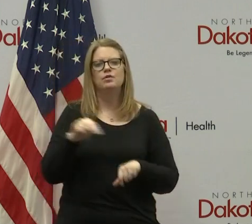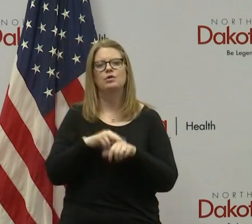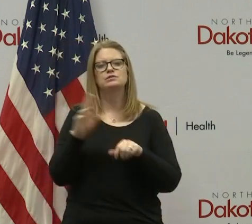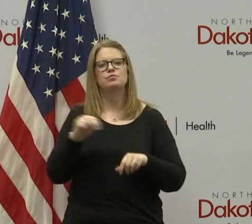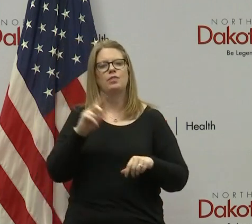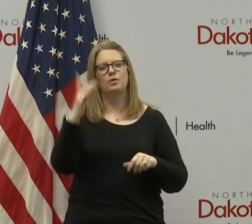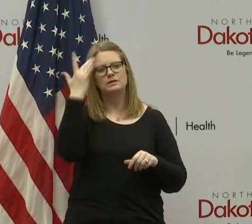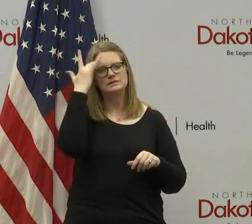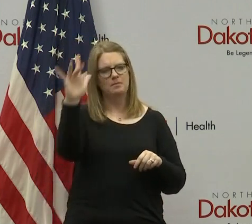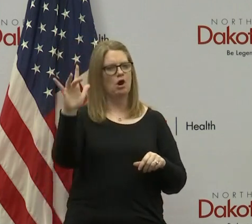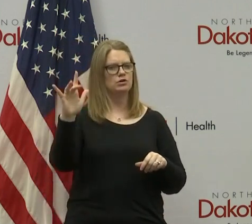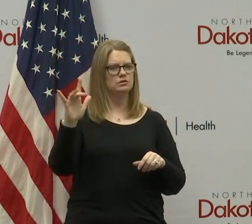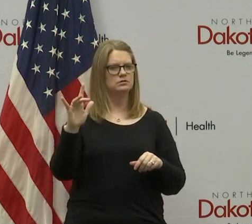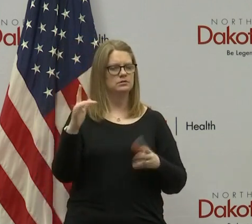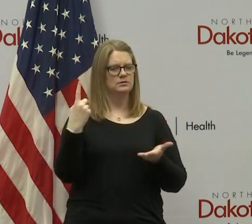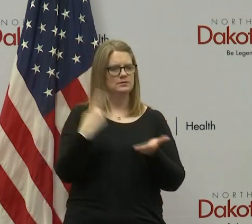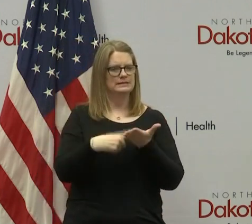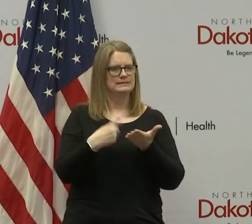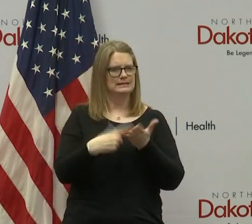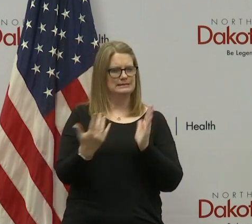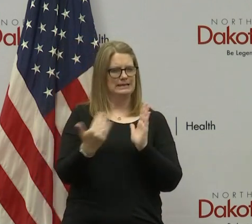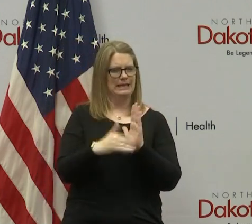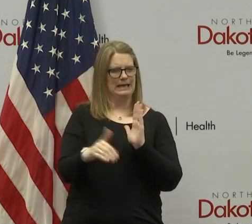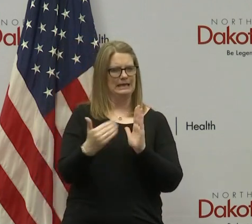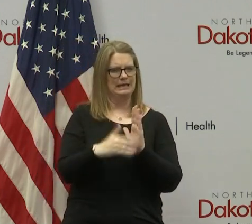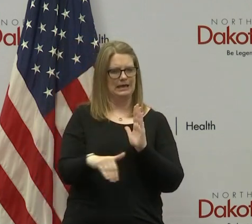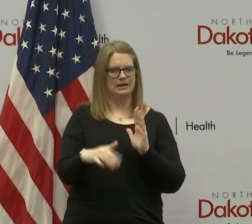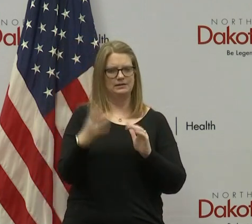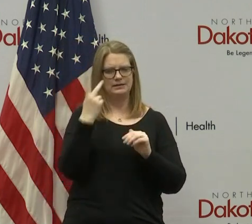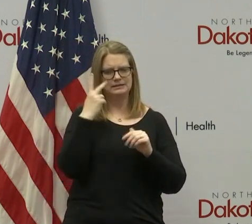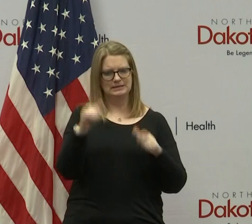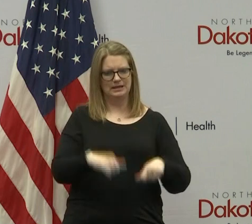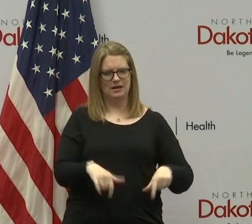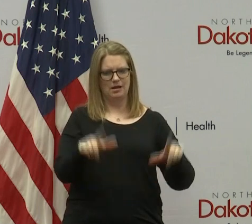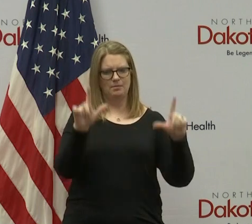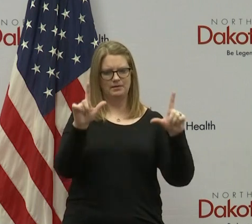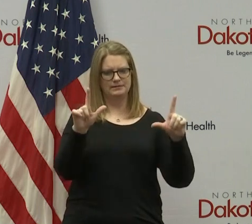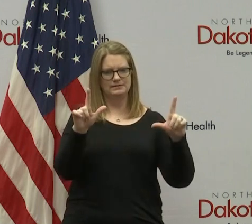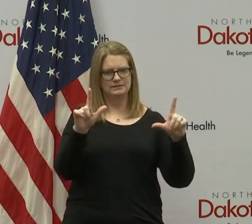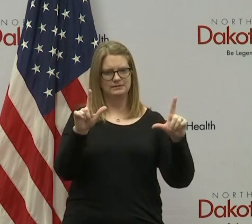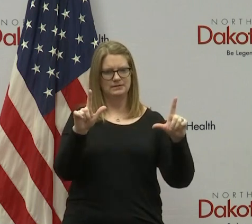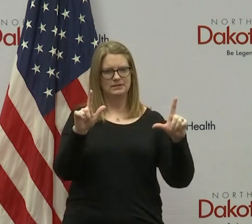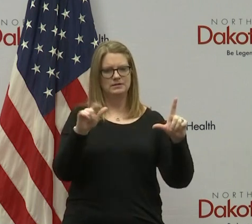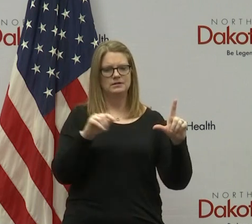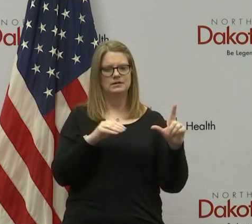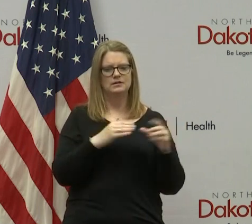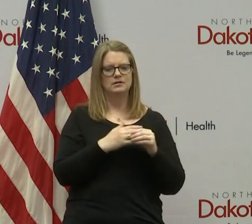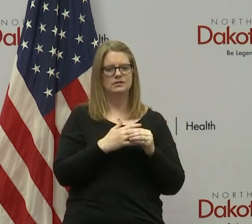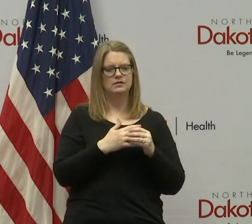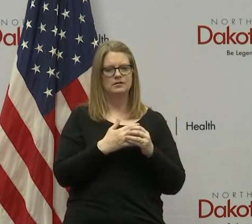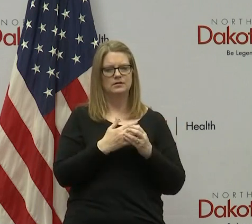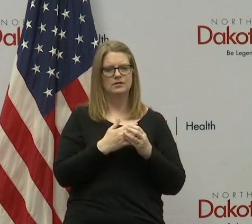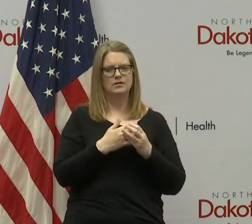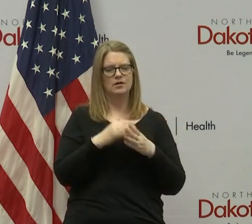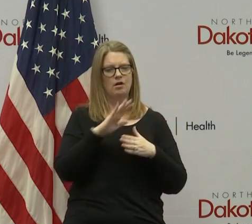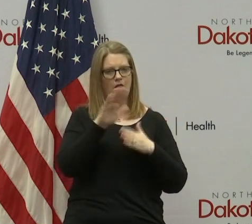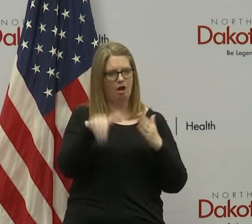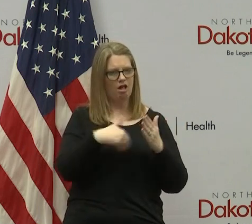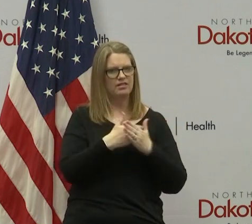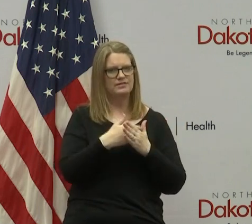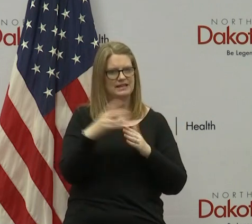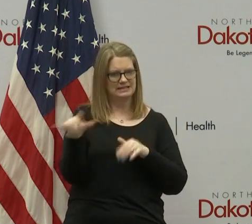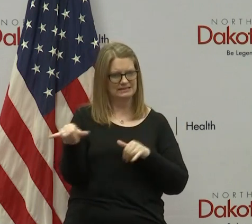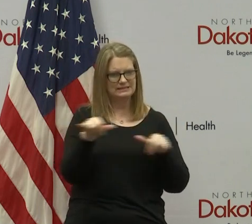which we've talked about, and you see up on the slide here, again, all of these same